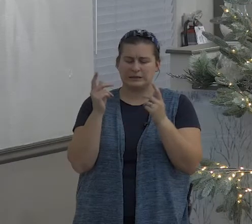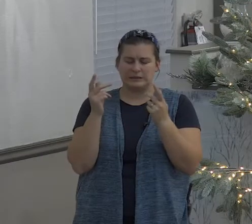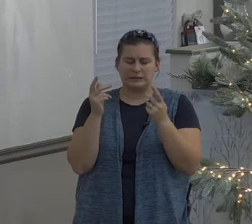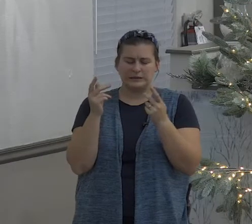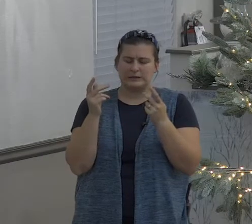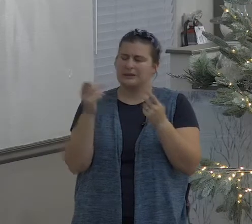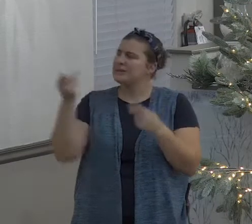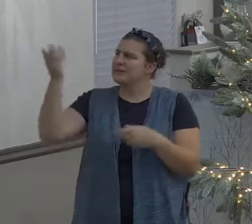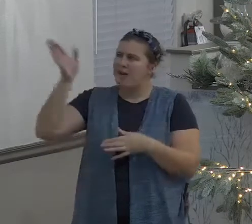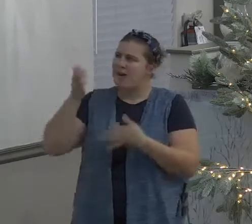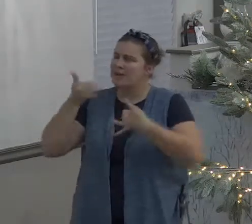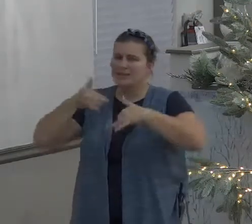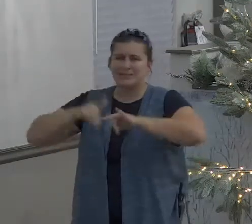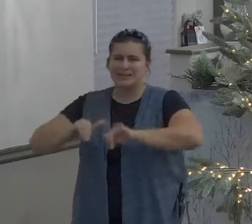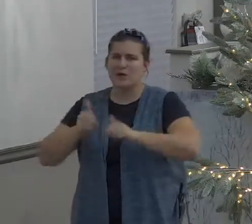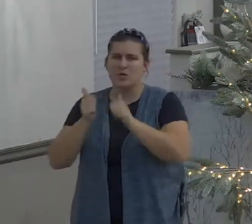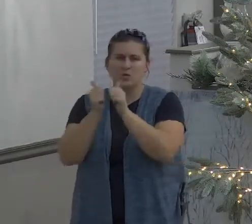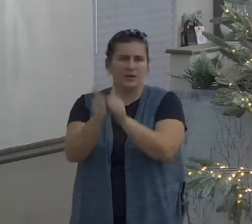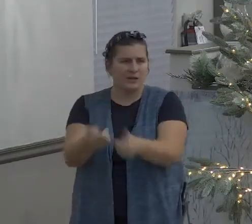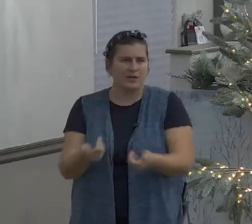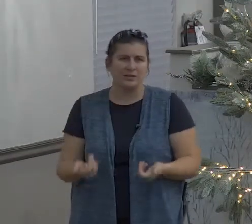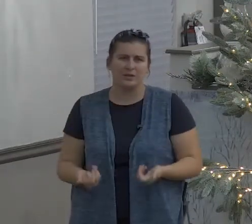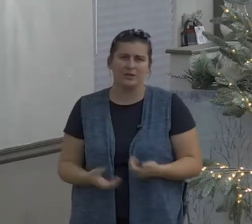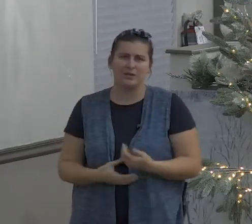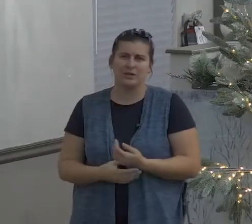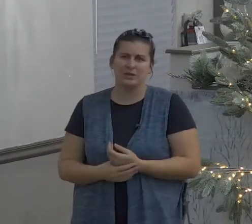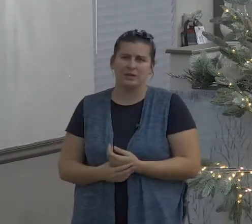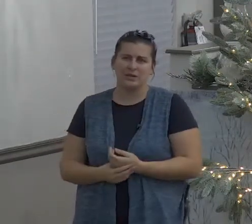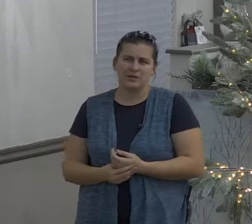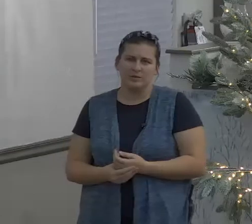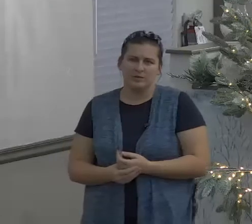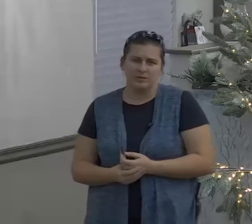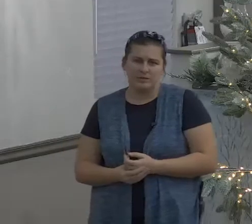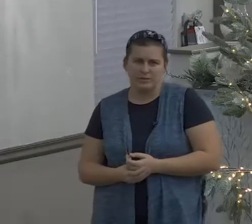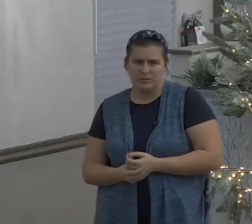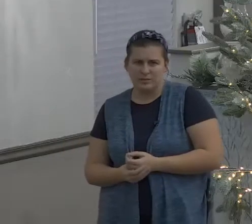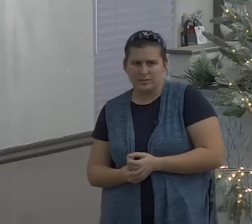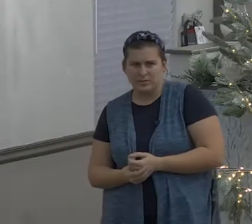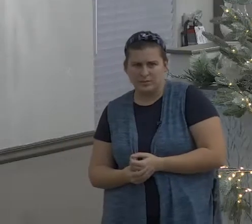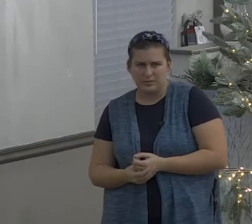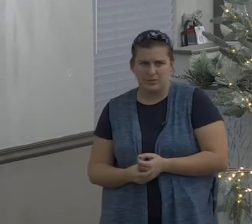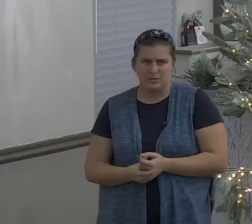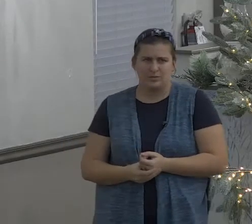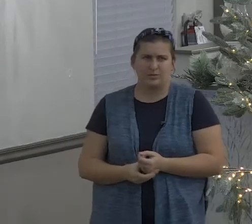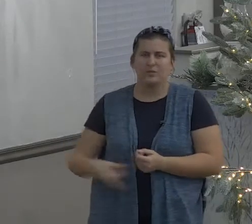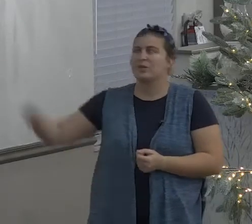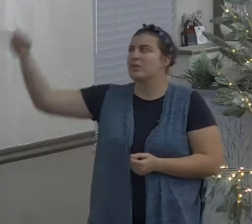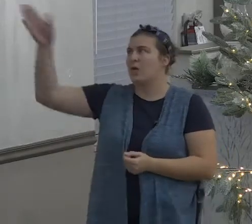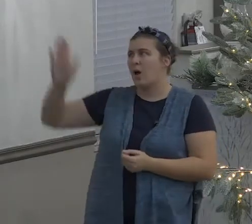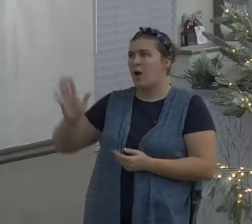but do you know that even in the midst of the most trying of circumstances